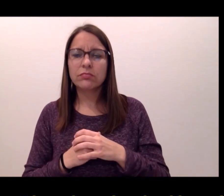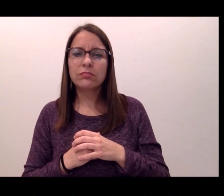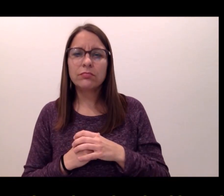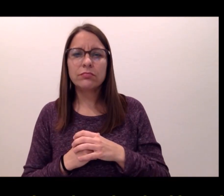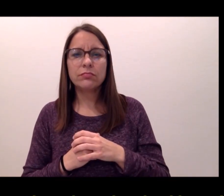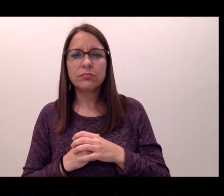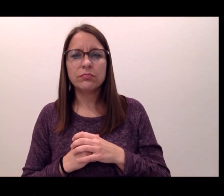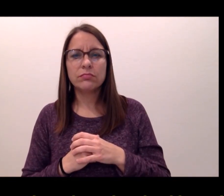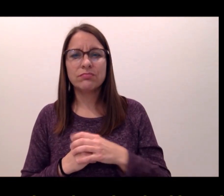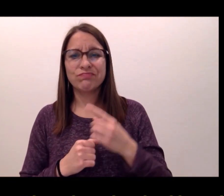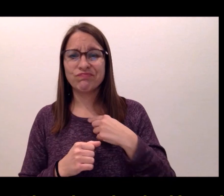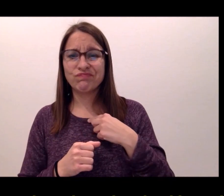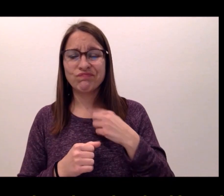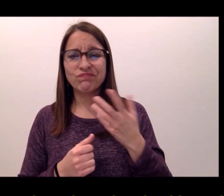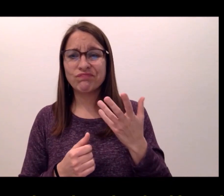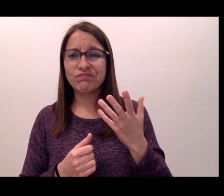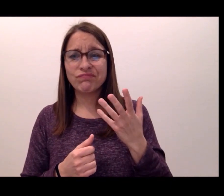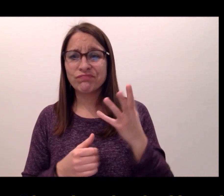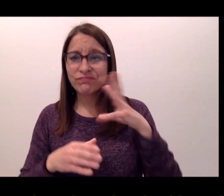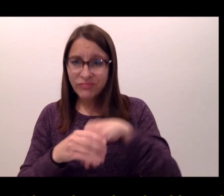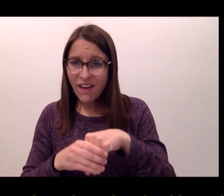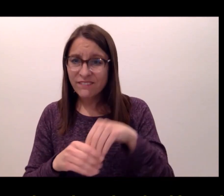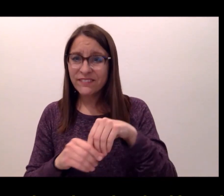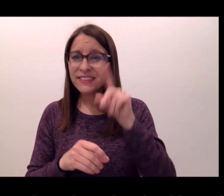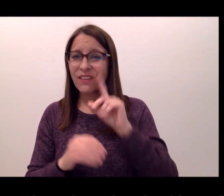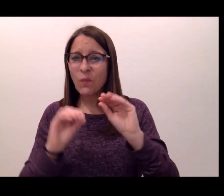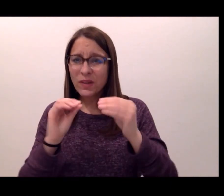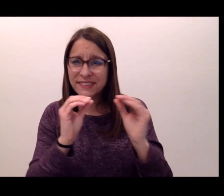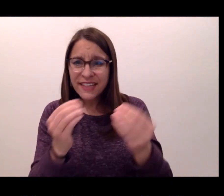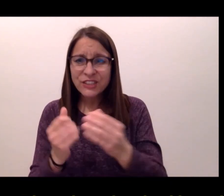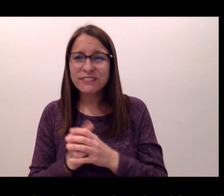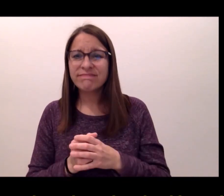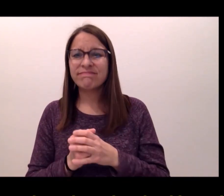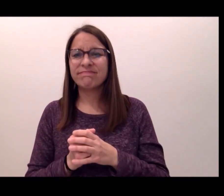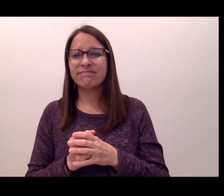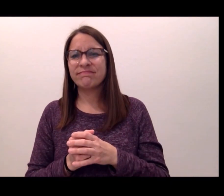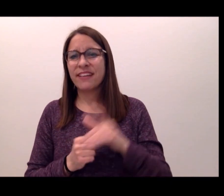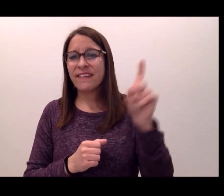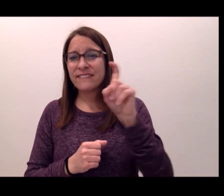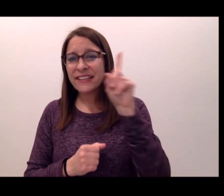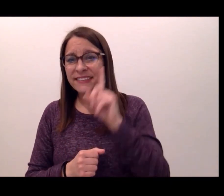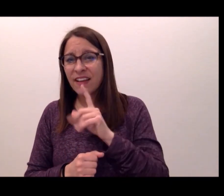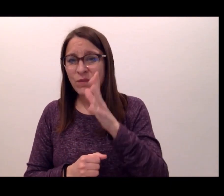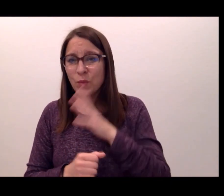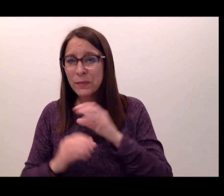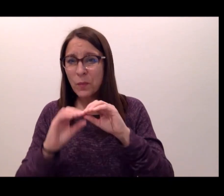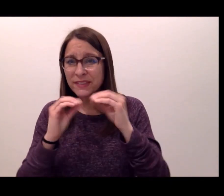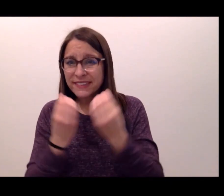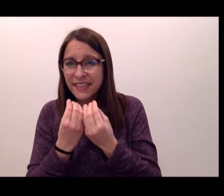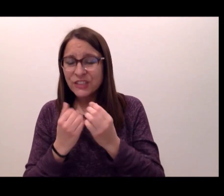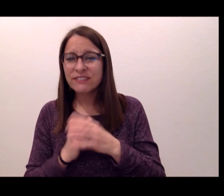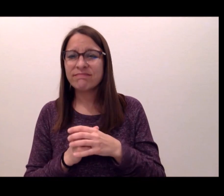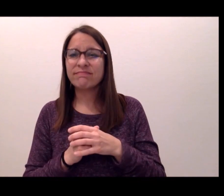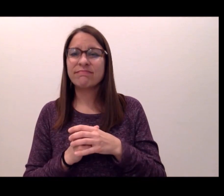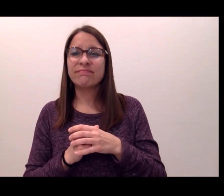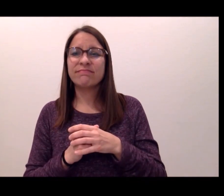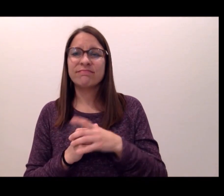In this journey, I have been involved in various Deaf organizations, such as the Phoenix Deaf Women Organization,